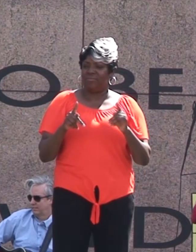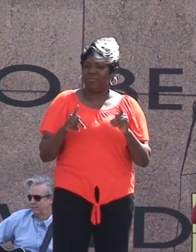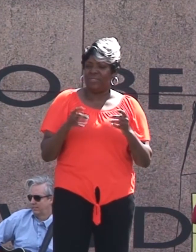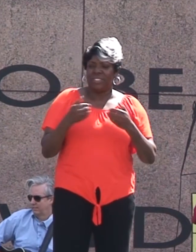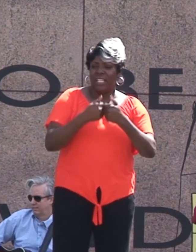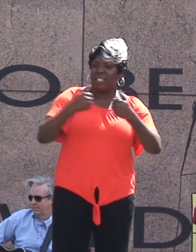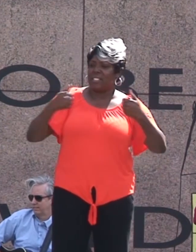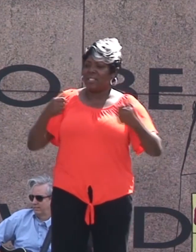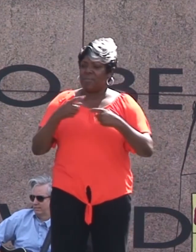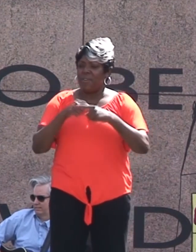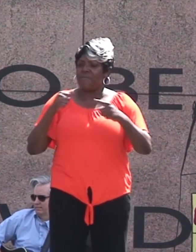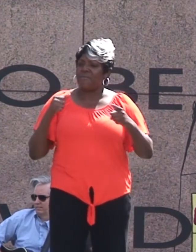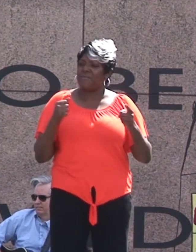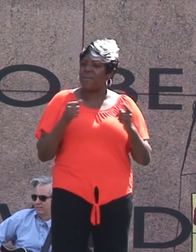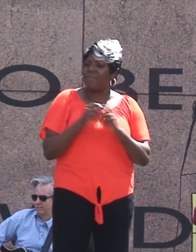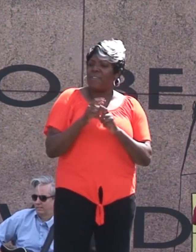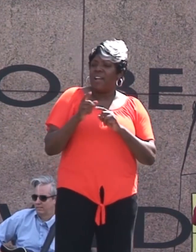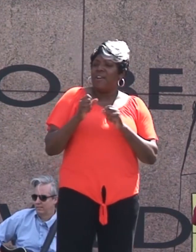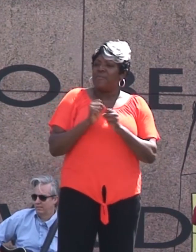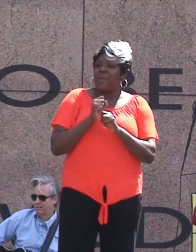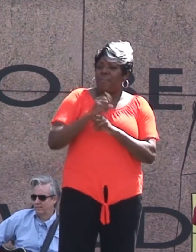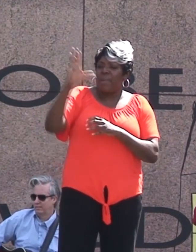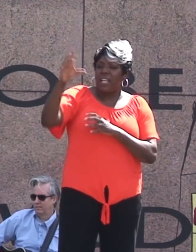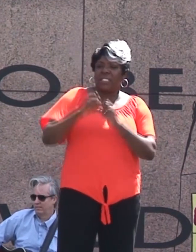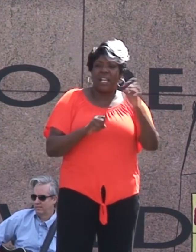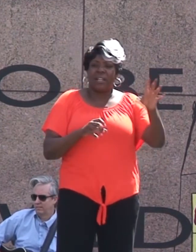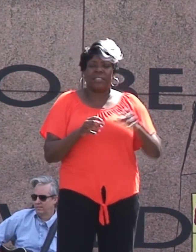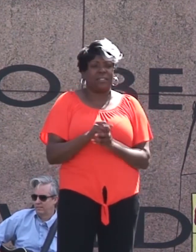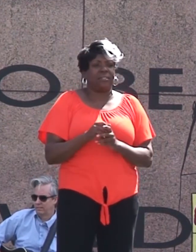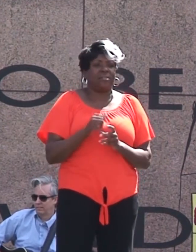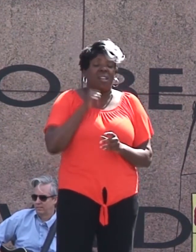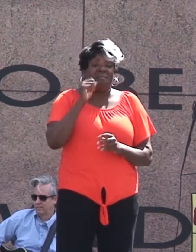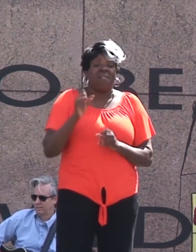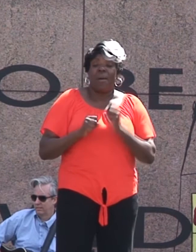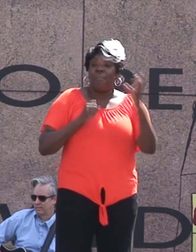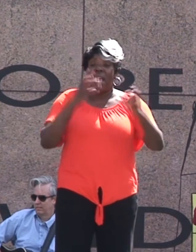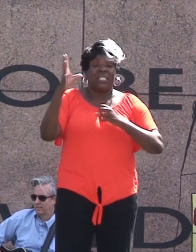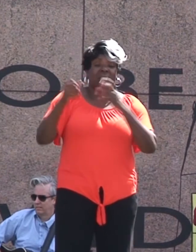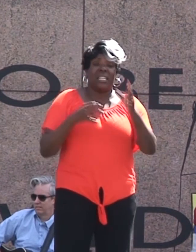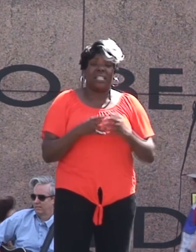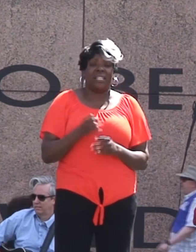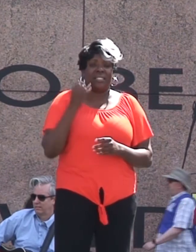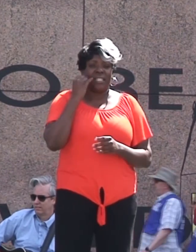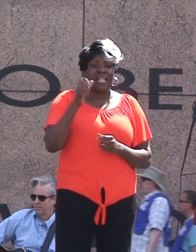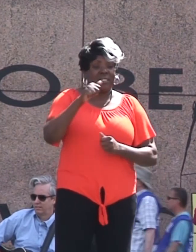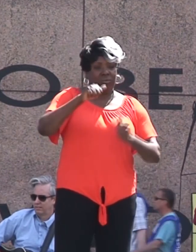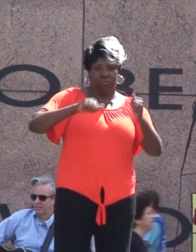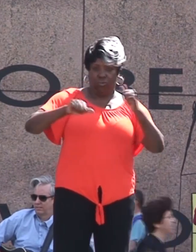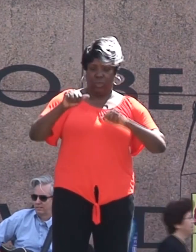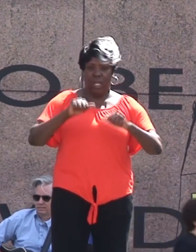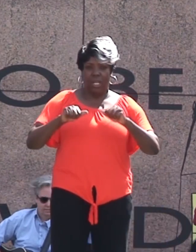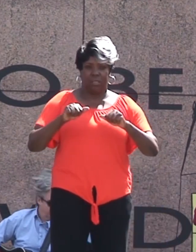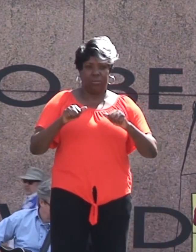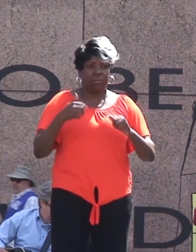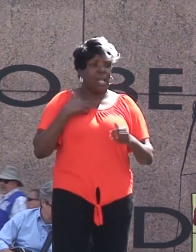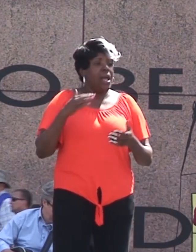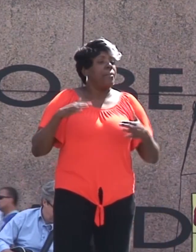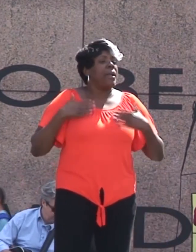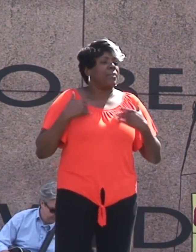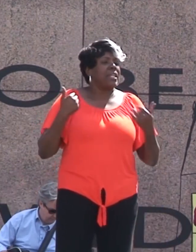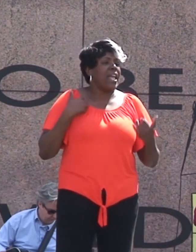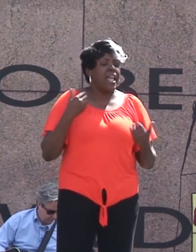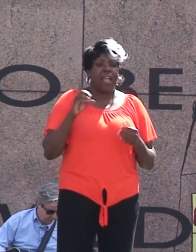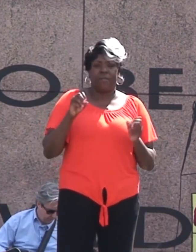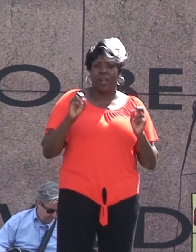But it's not magic It's science So I'm really honored That I had the opportunity To be here With all of you To